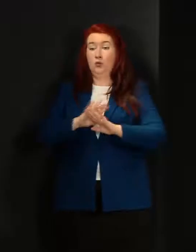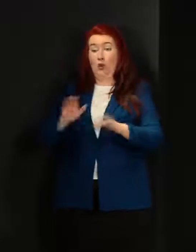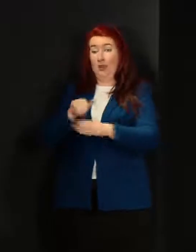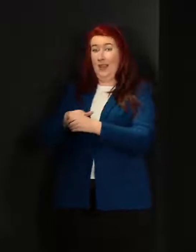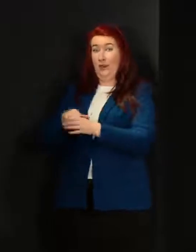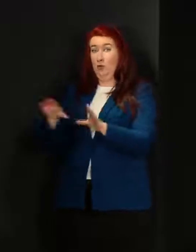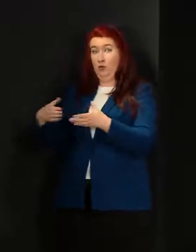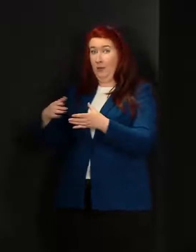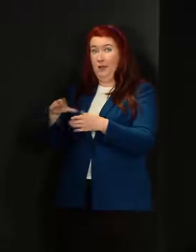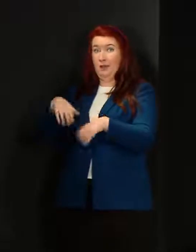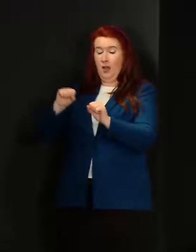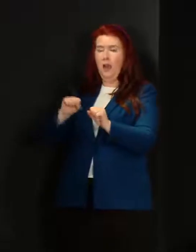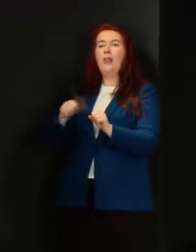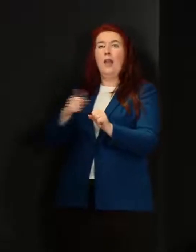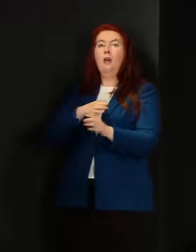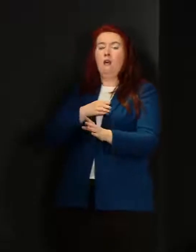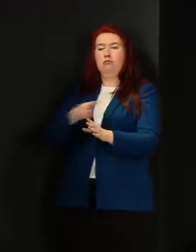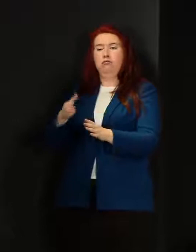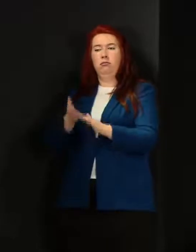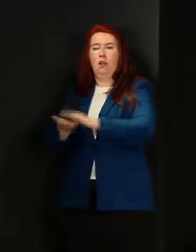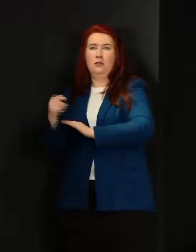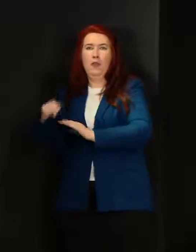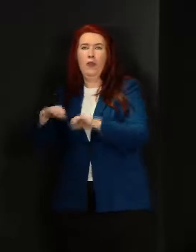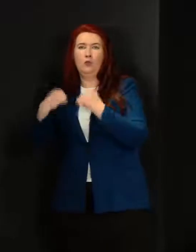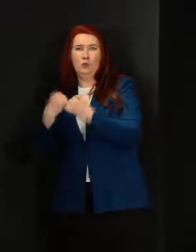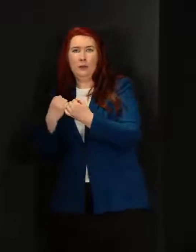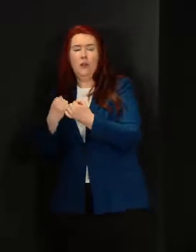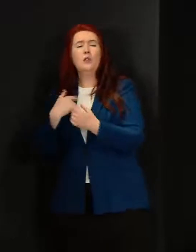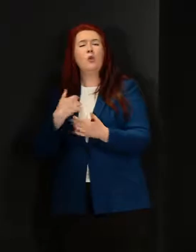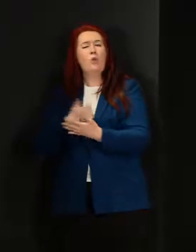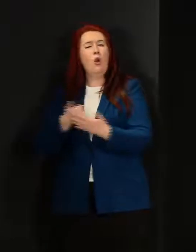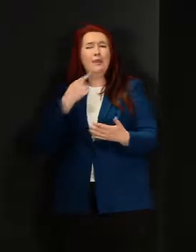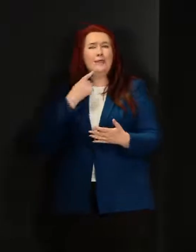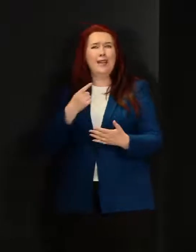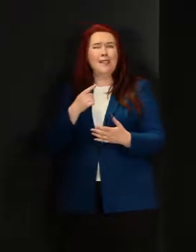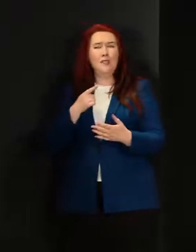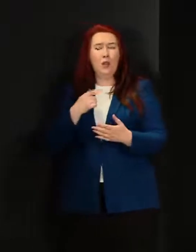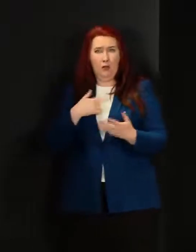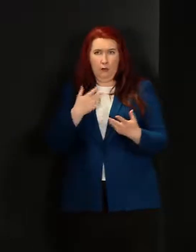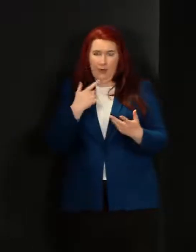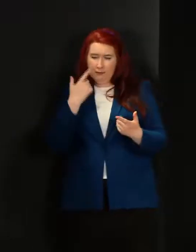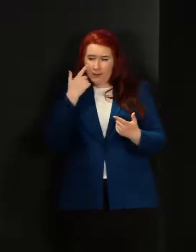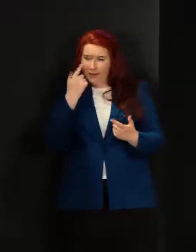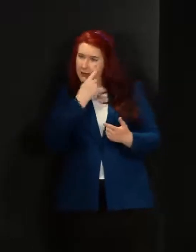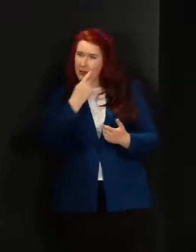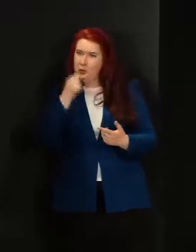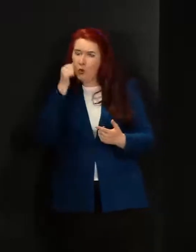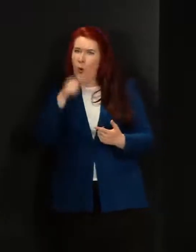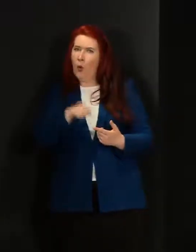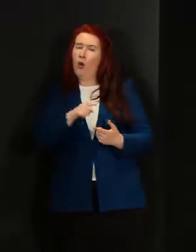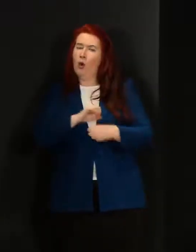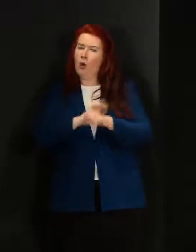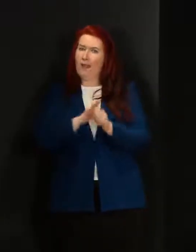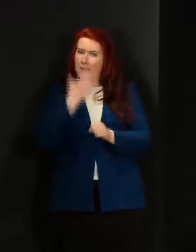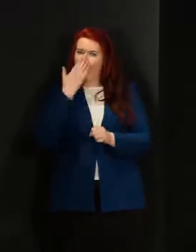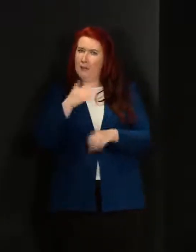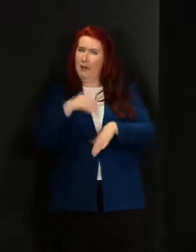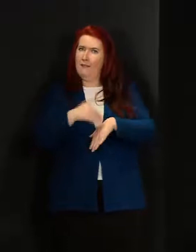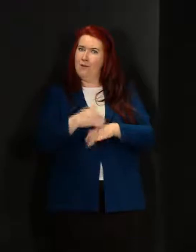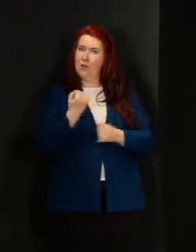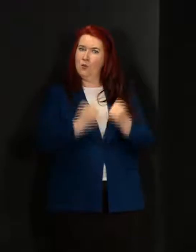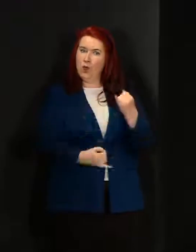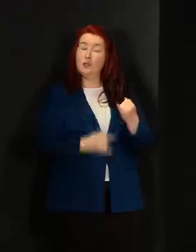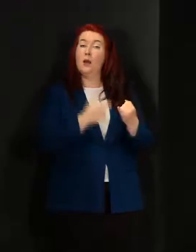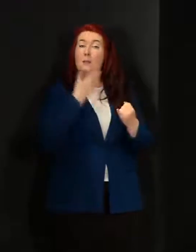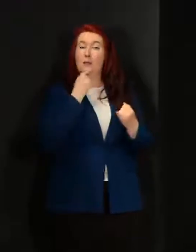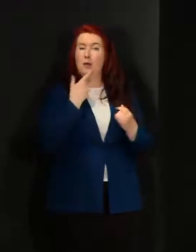that depending on the clinical evidence of who this coronavirus particularly affects and the high risk groups we will of course move people in and